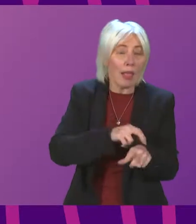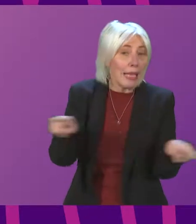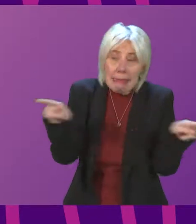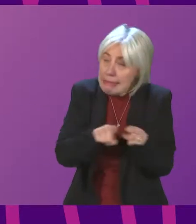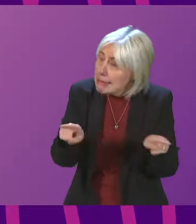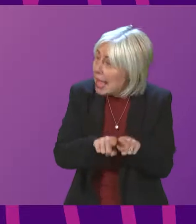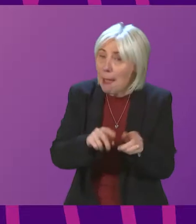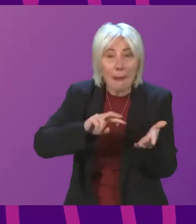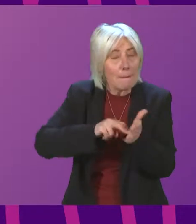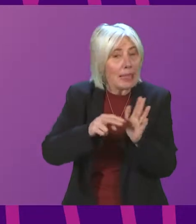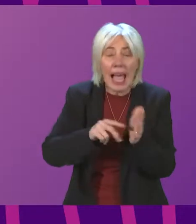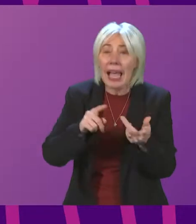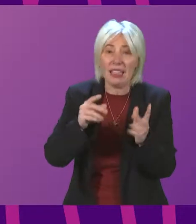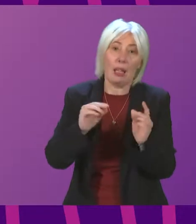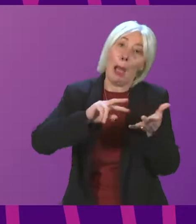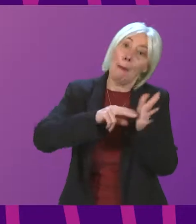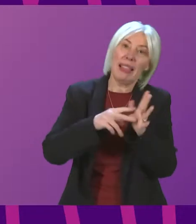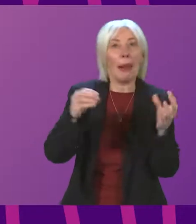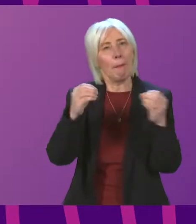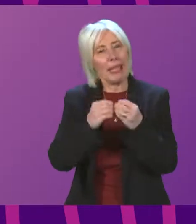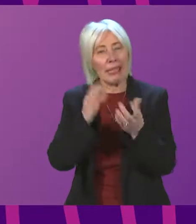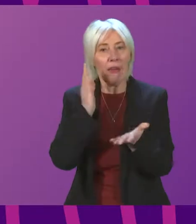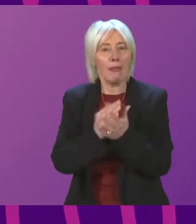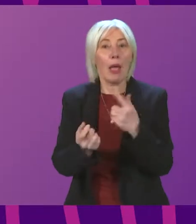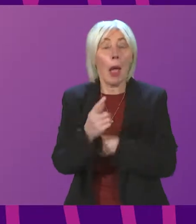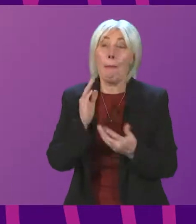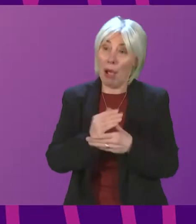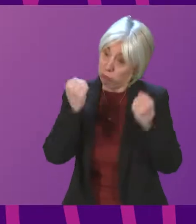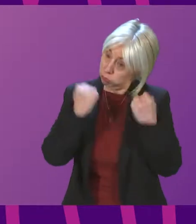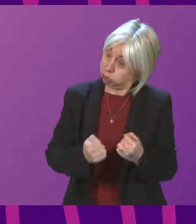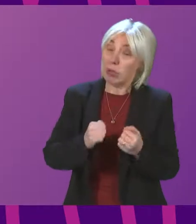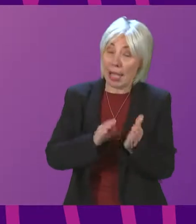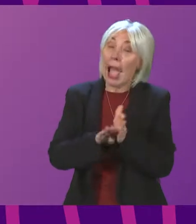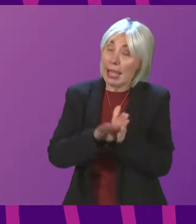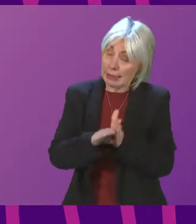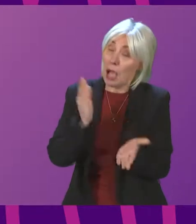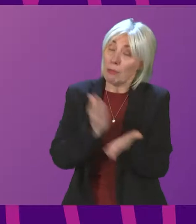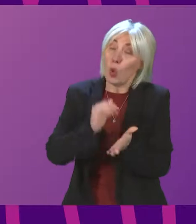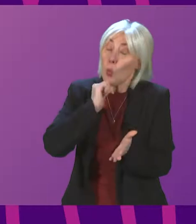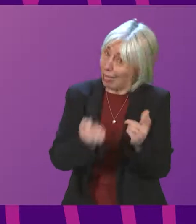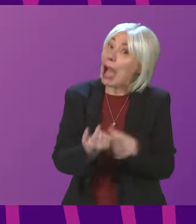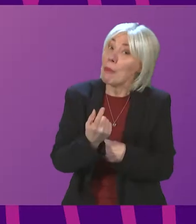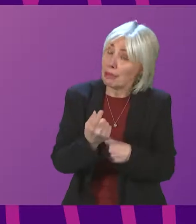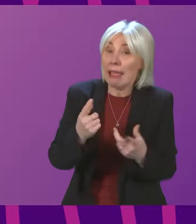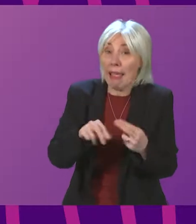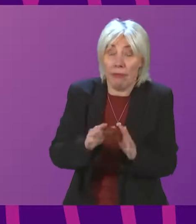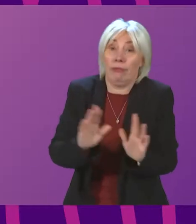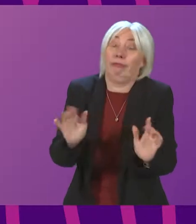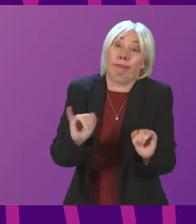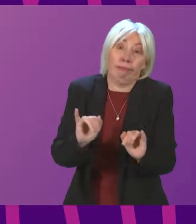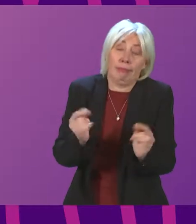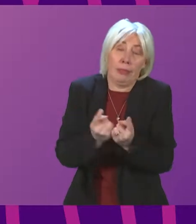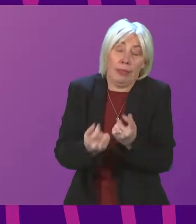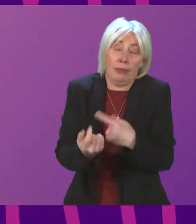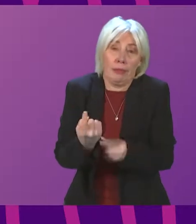contingency in place. But it is our firm intention that exams will go ahead. There is a very, very important reason